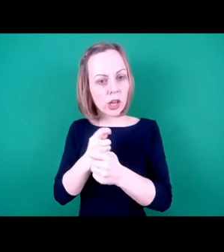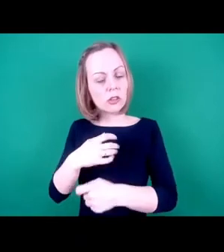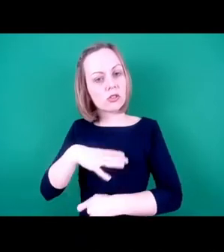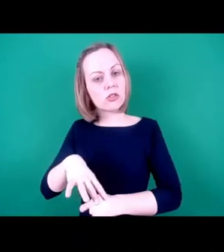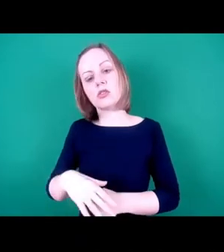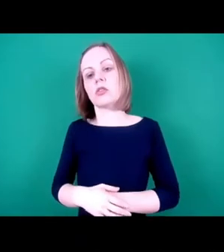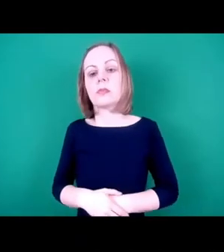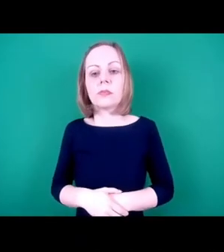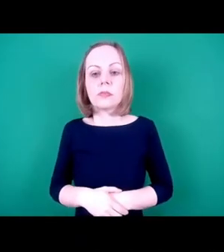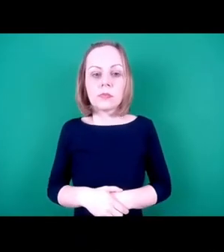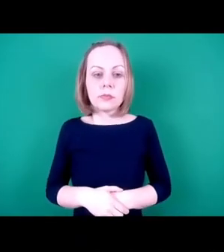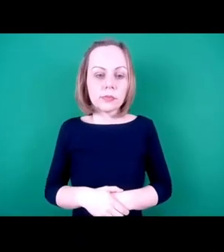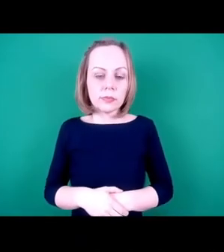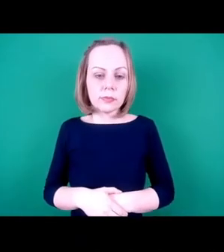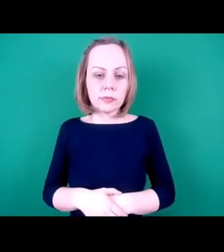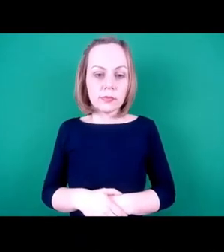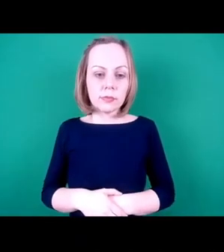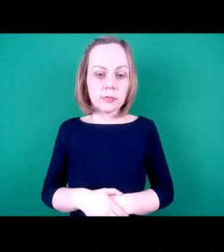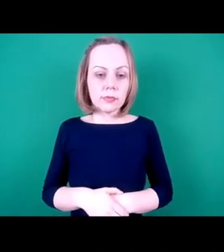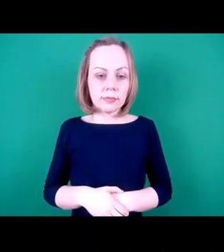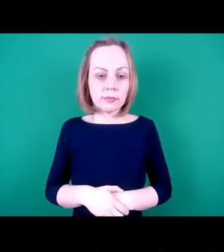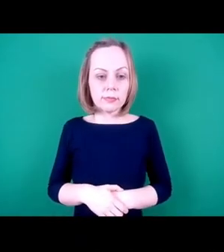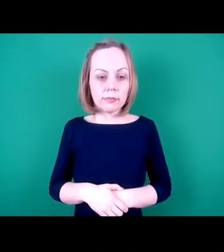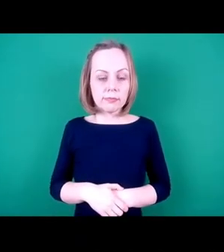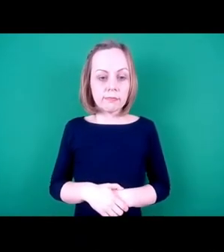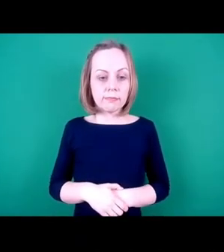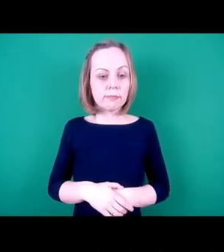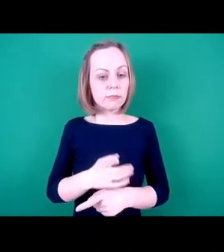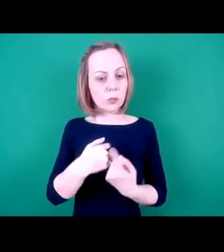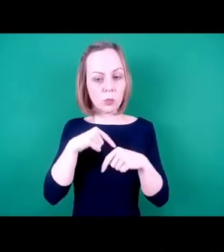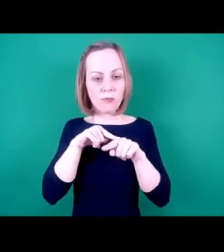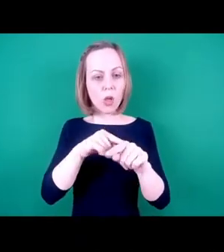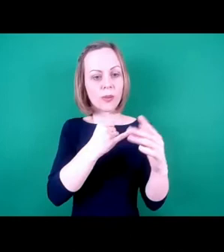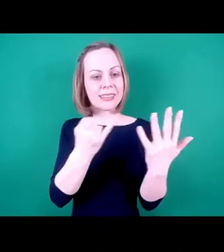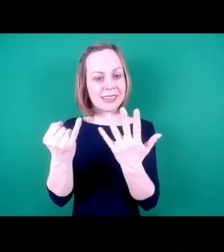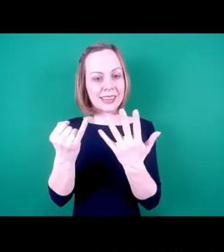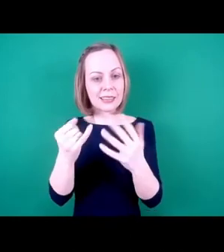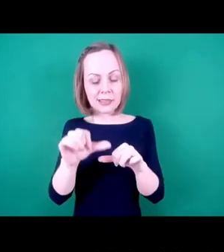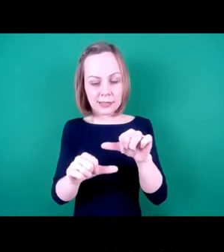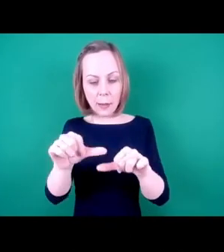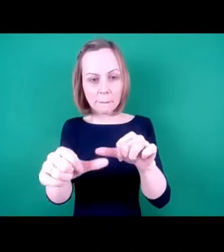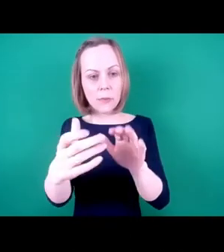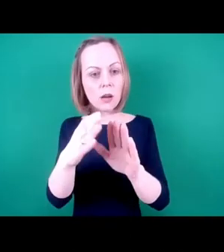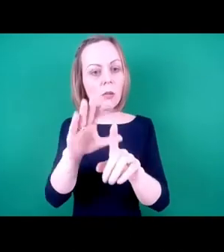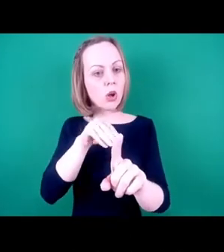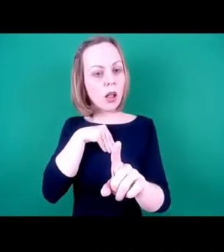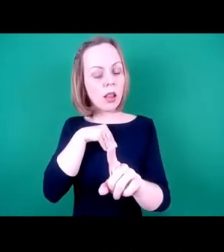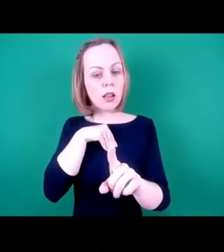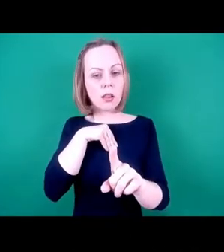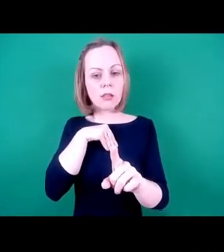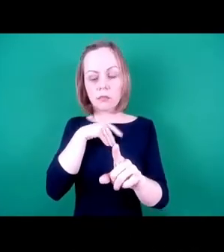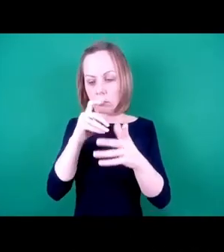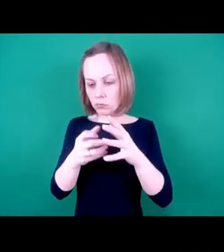We're following a six-step model on developing an equity programme which